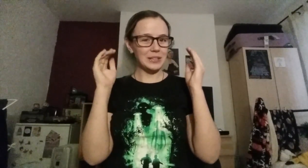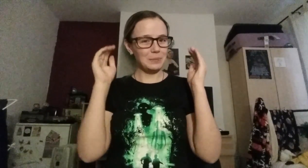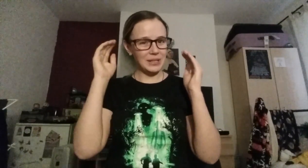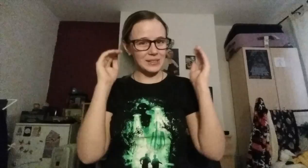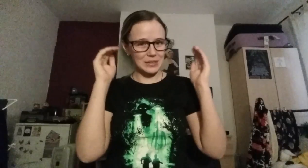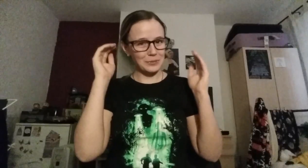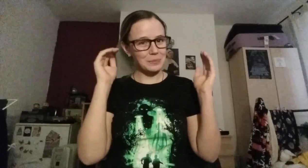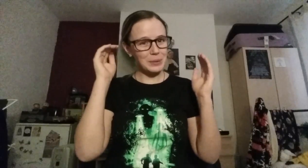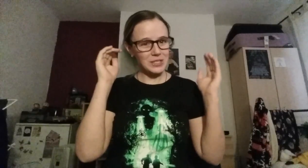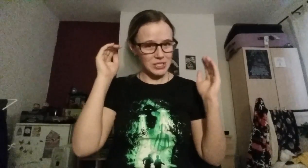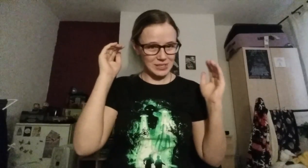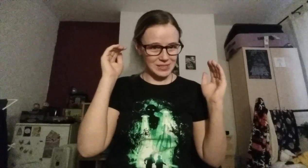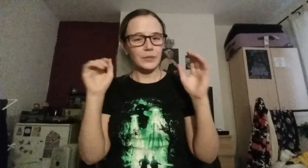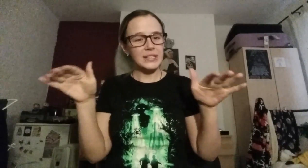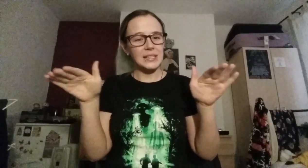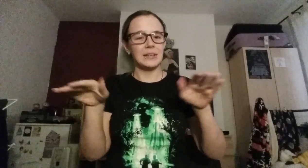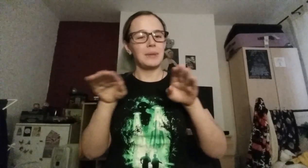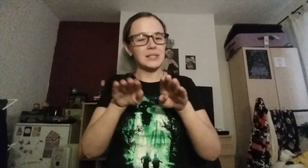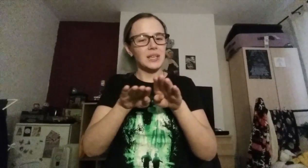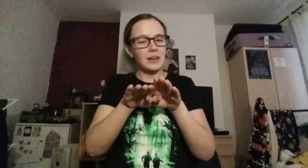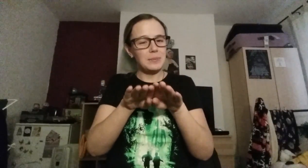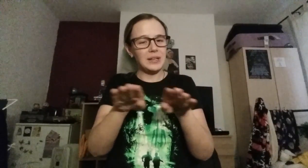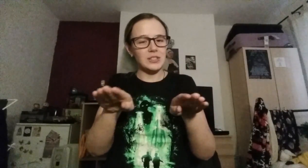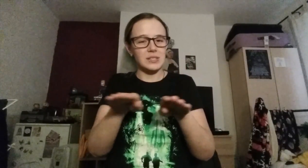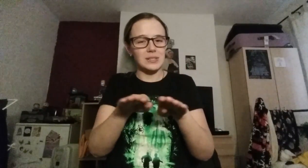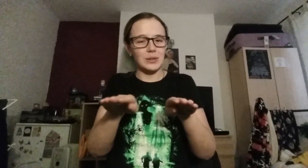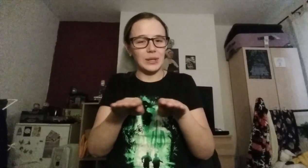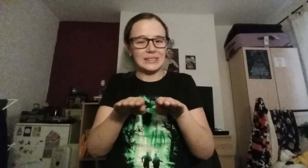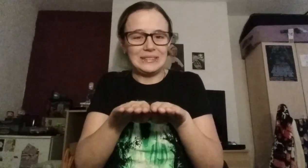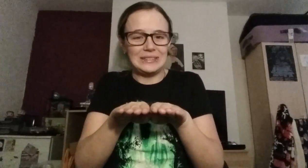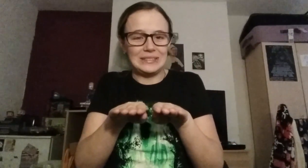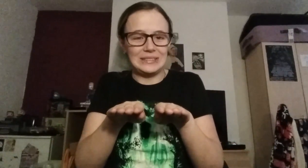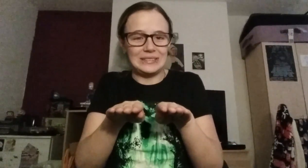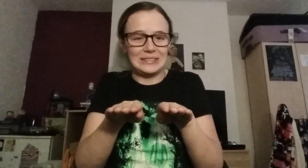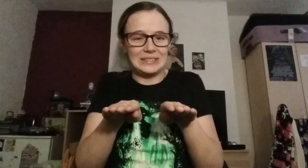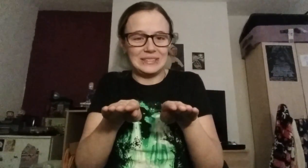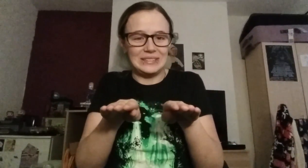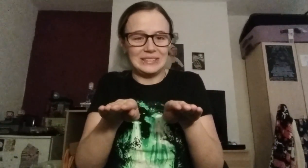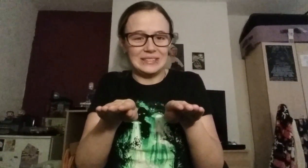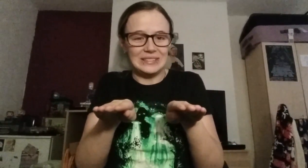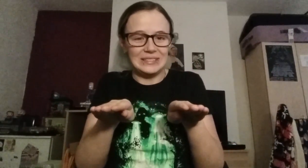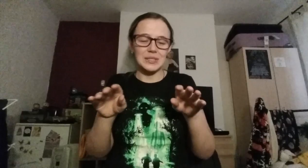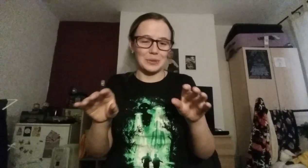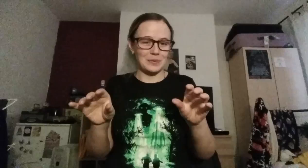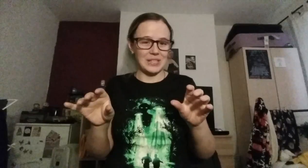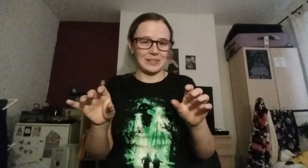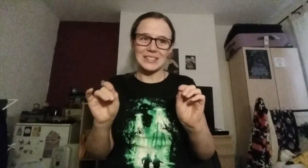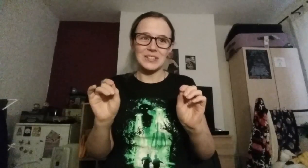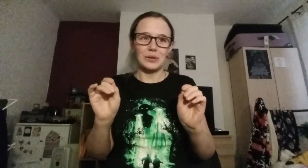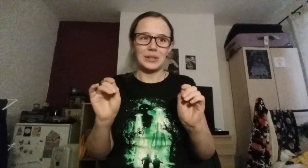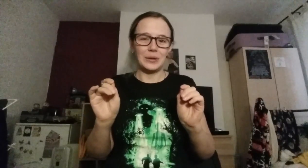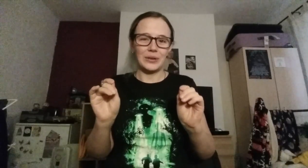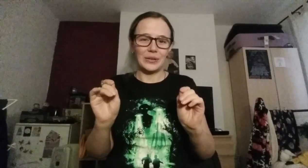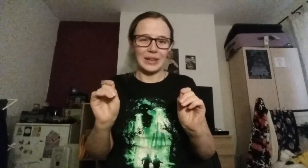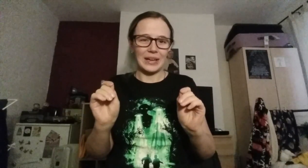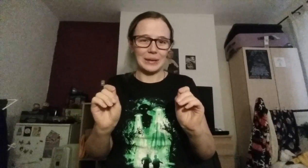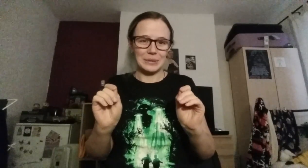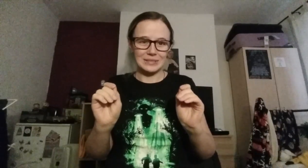can be at different pitches. Recently, mine's kind of been at just this low, like, ehhhh sort of sound. Things are generally going okay but